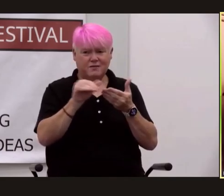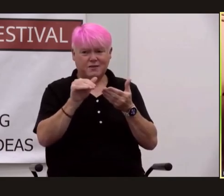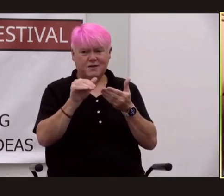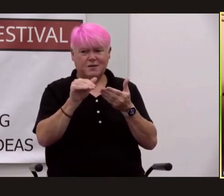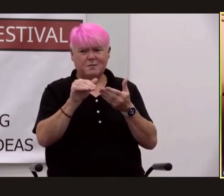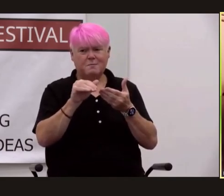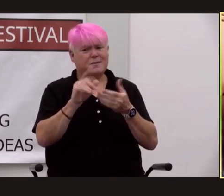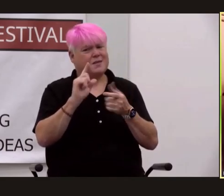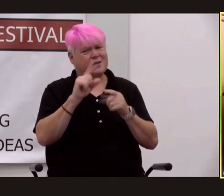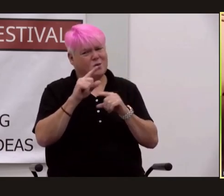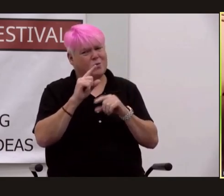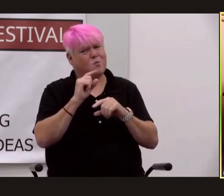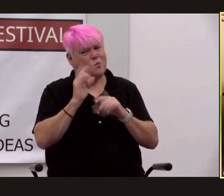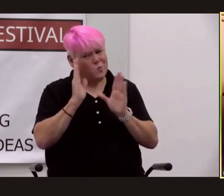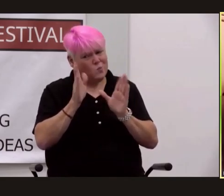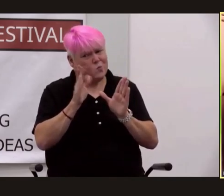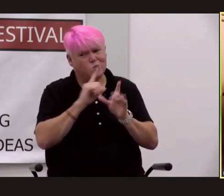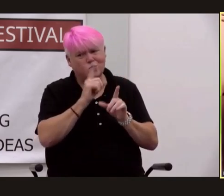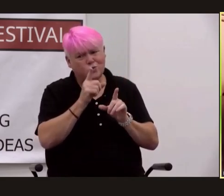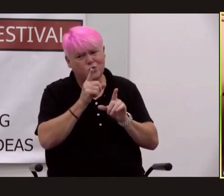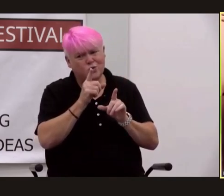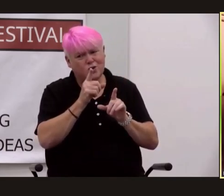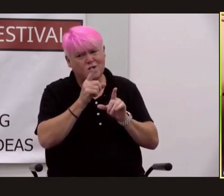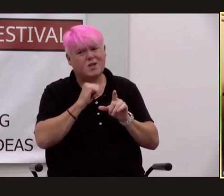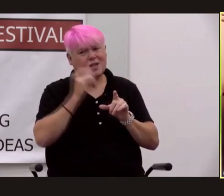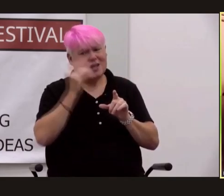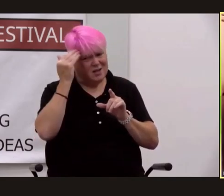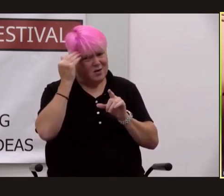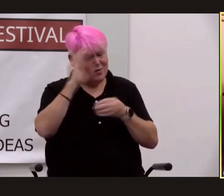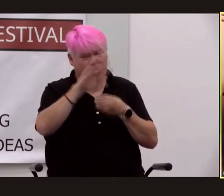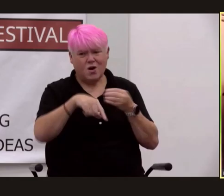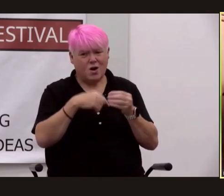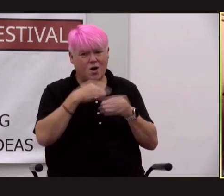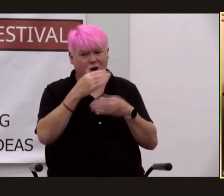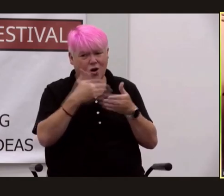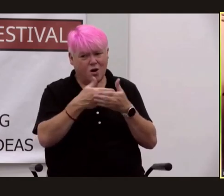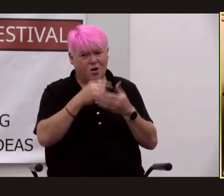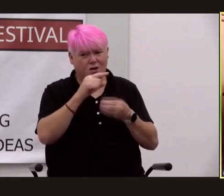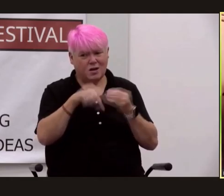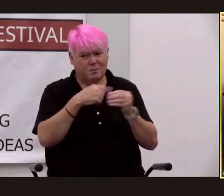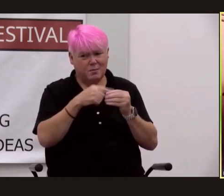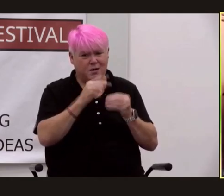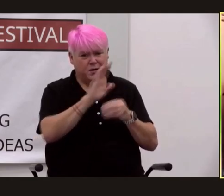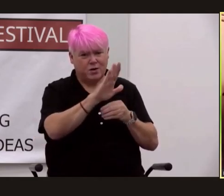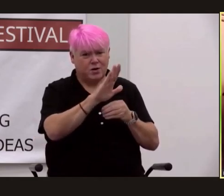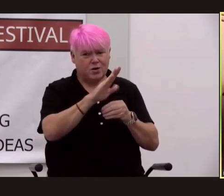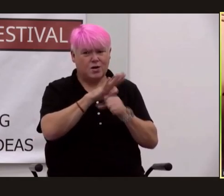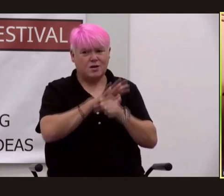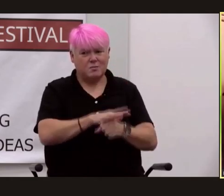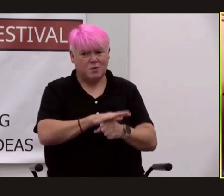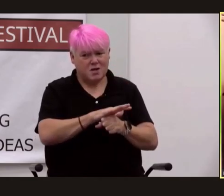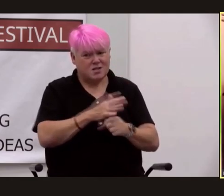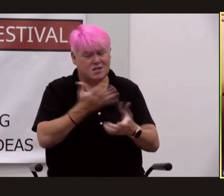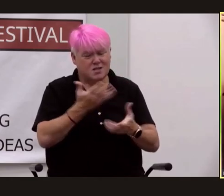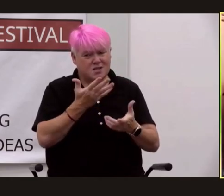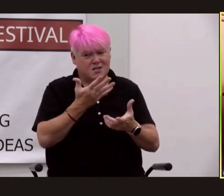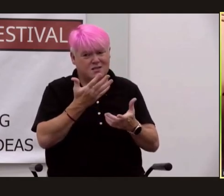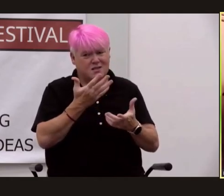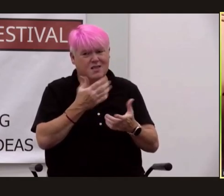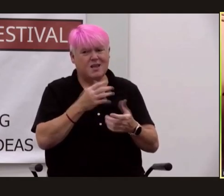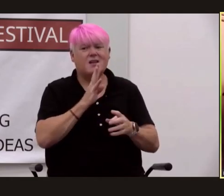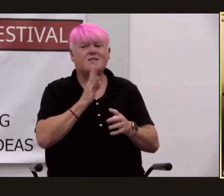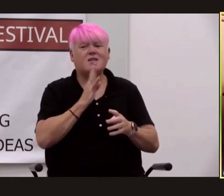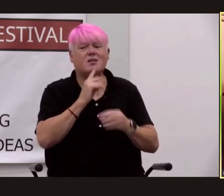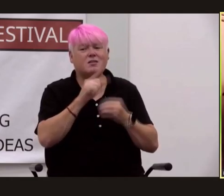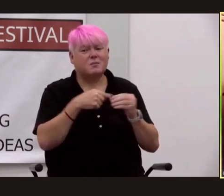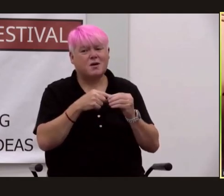he had failed her he'd known all about her bouts of depression they discussed them often and he had